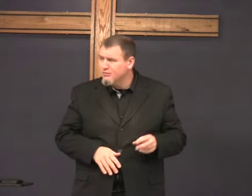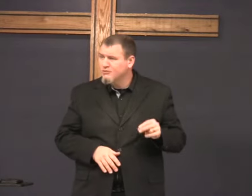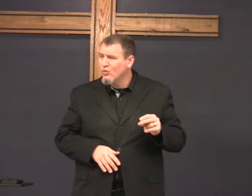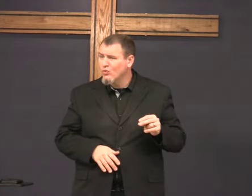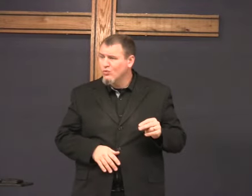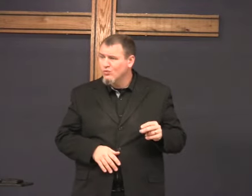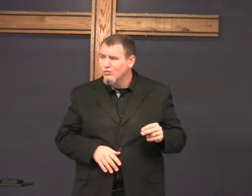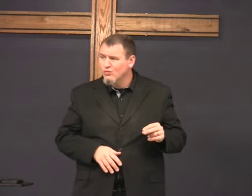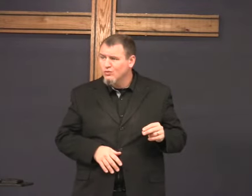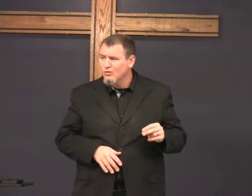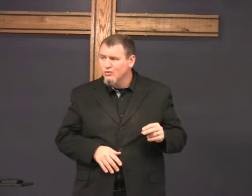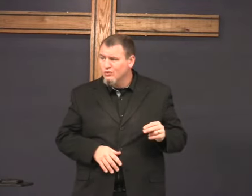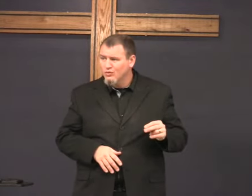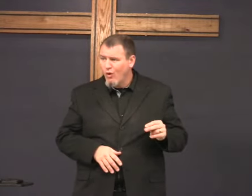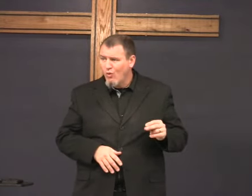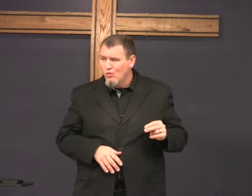the meat and the meat is bad